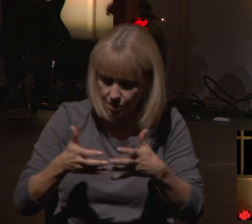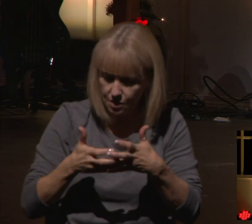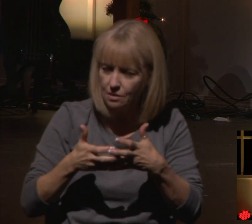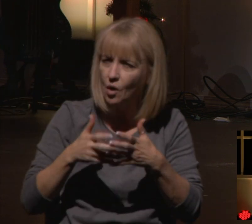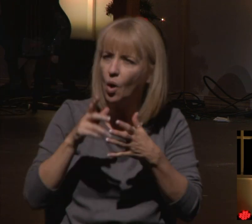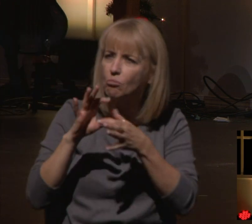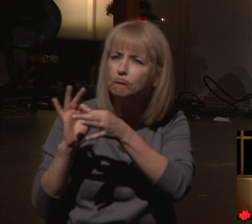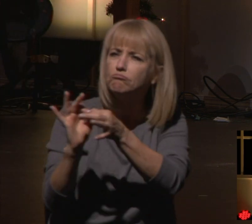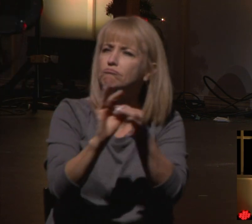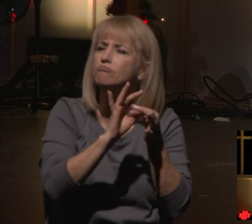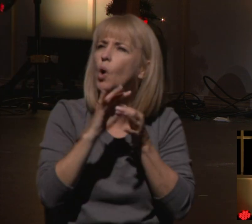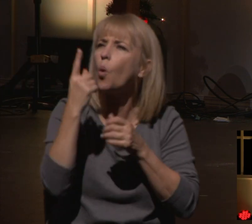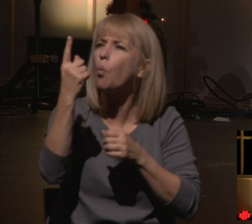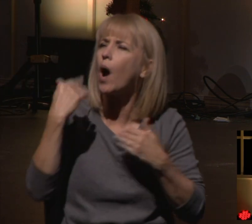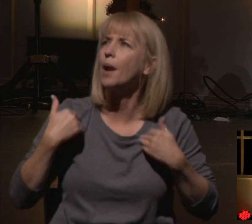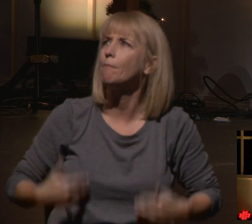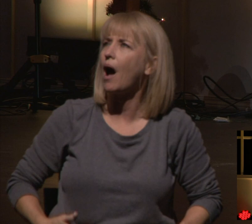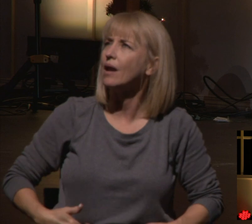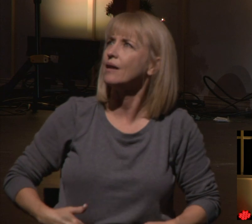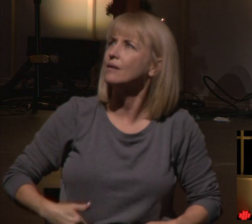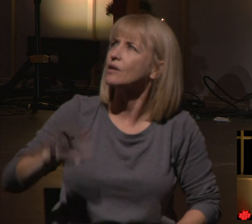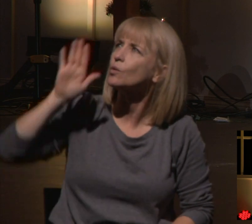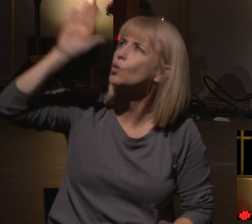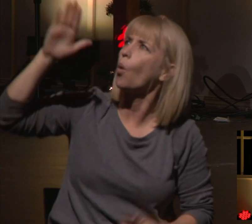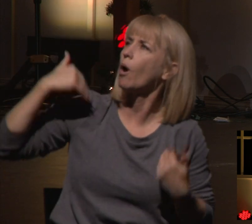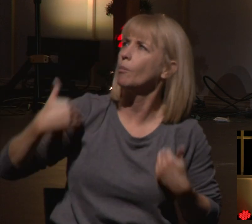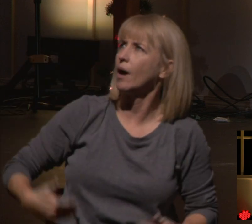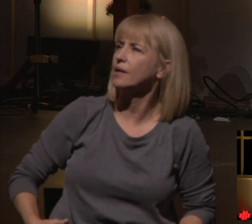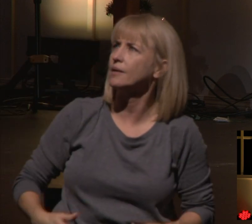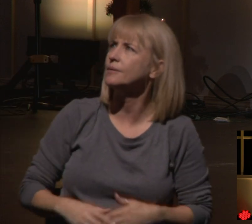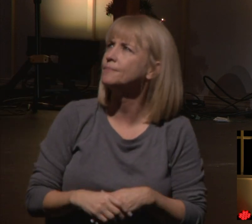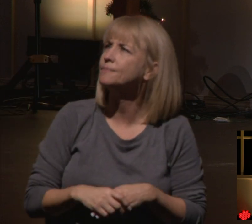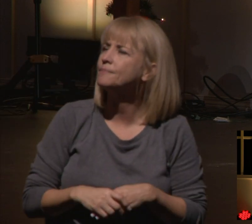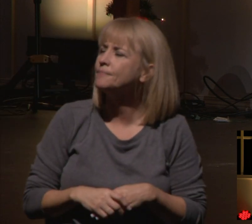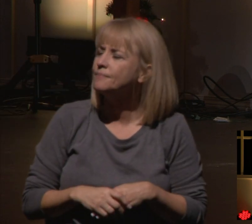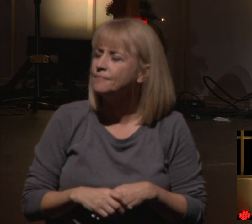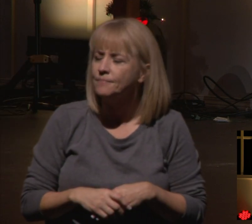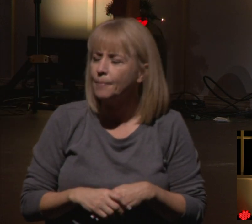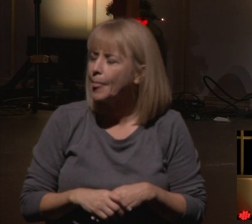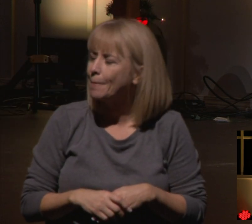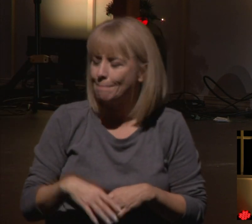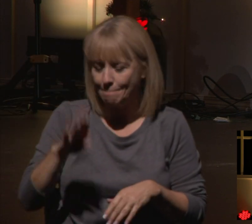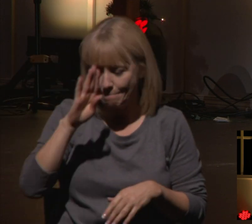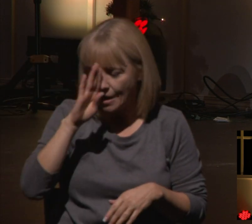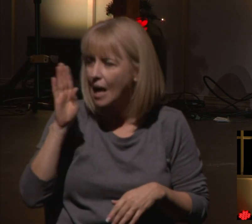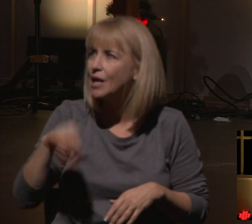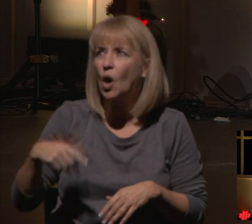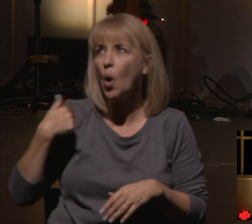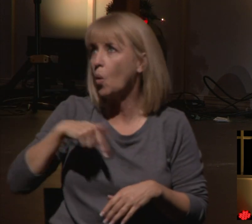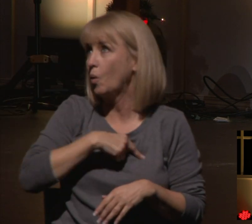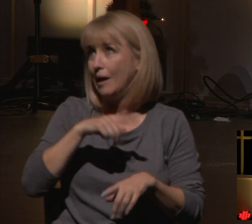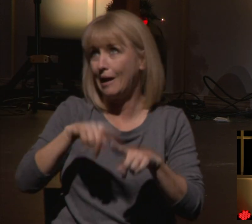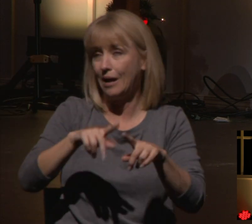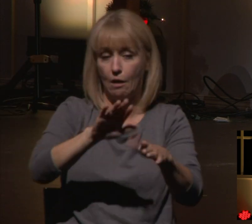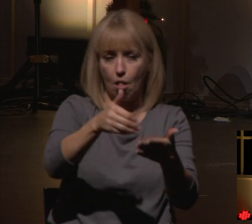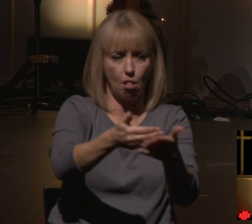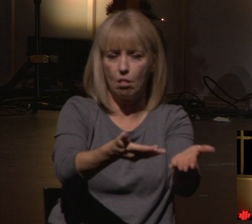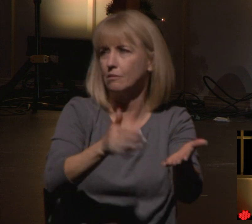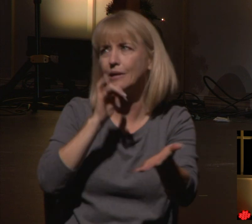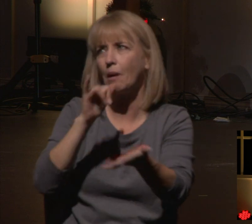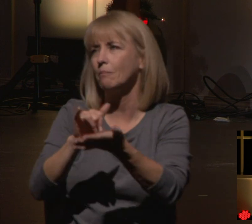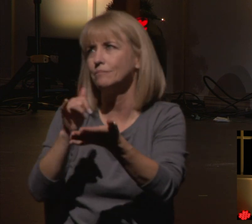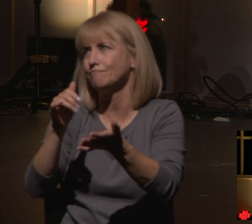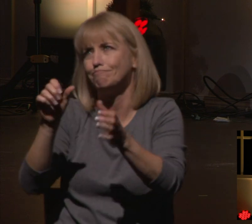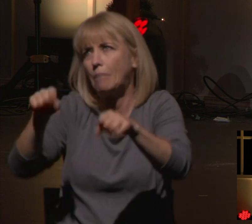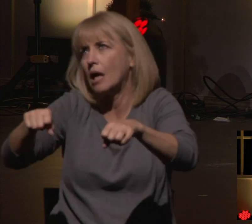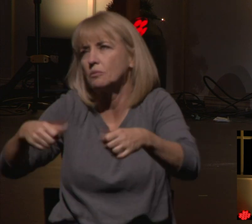And God, I pray over your church this Christmas season. Because I know right now it's not possible for us all to be back together and